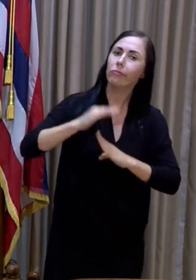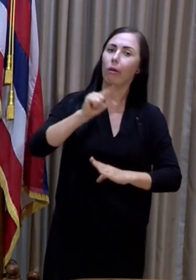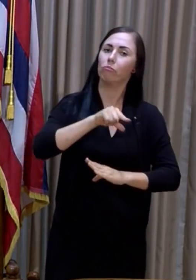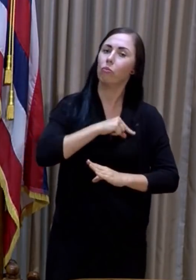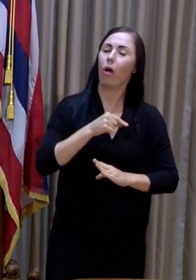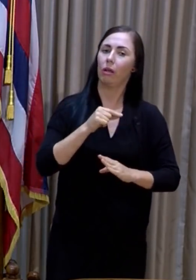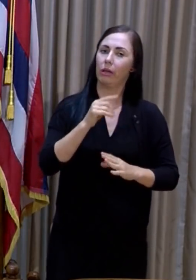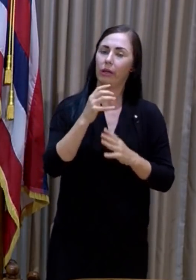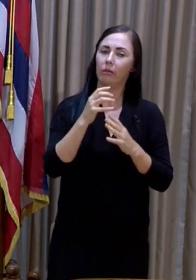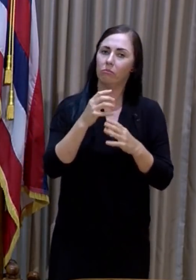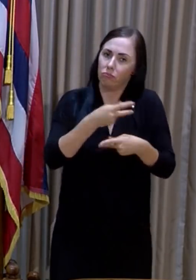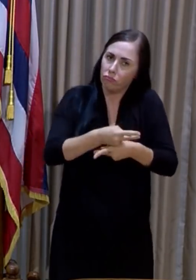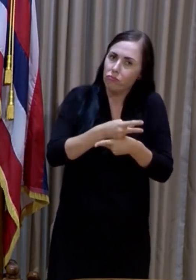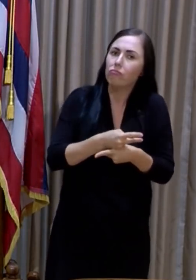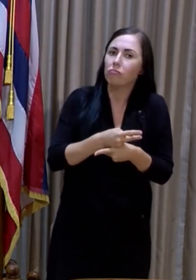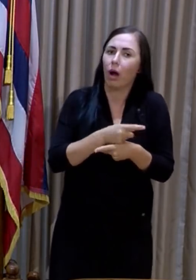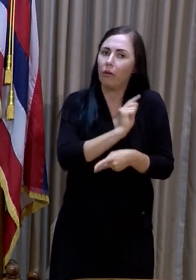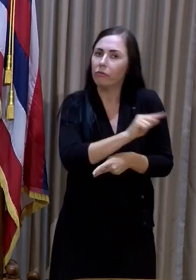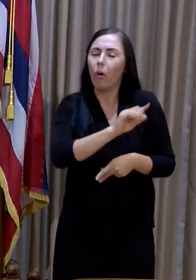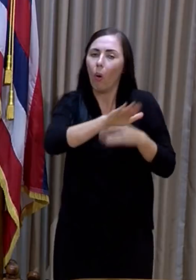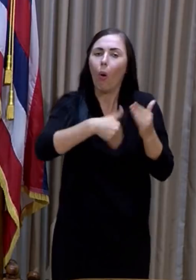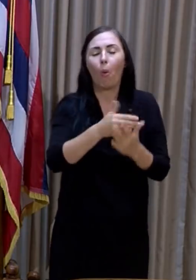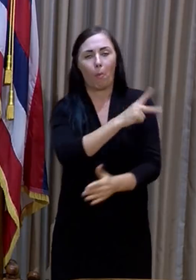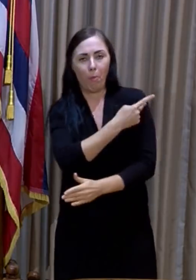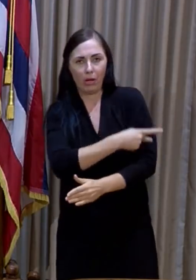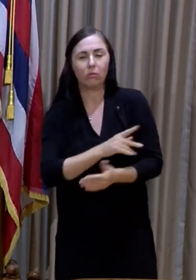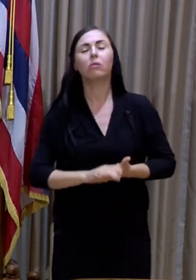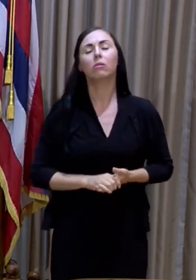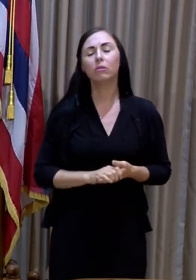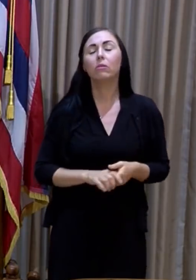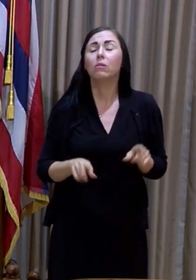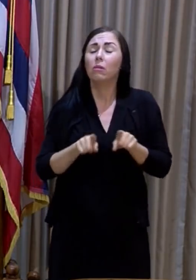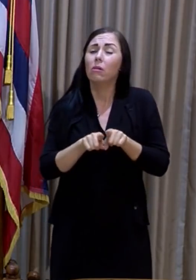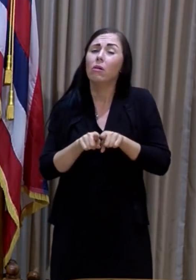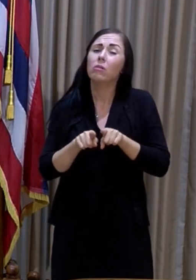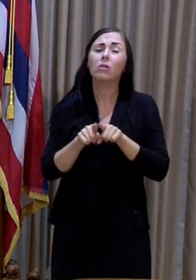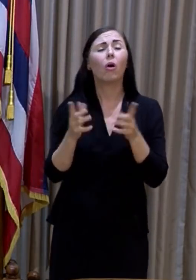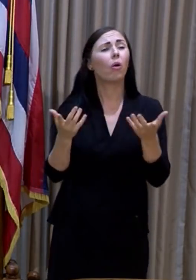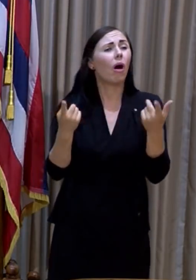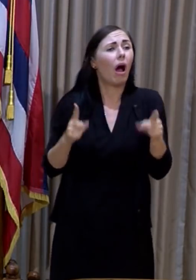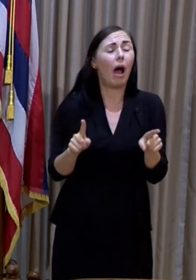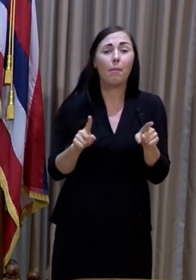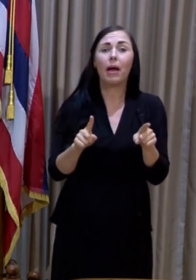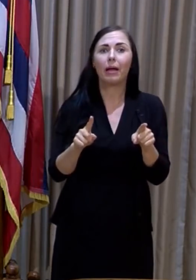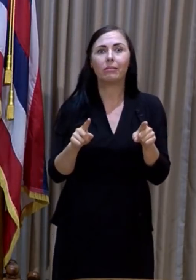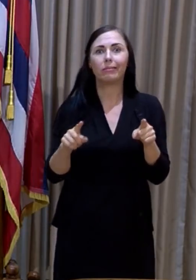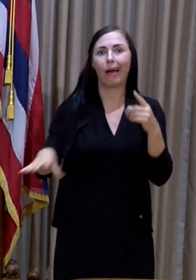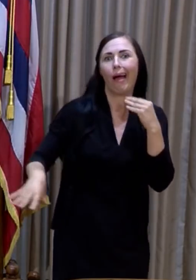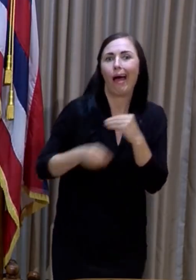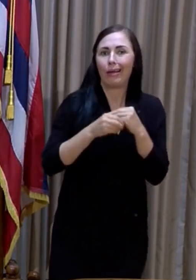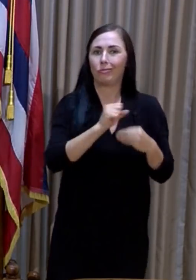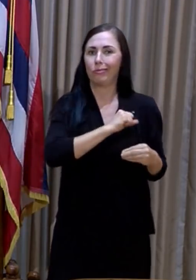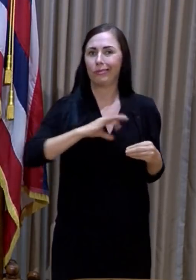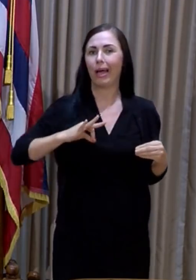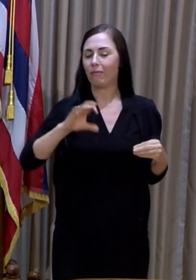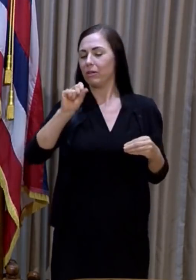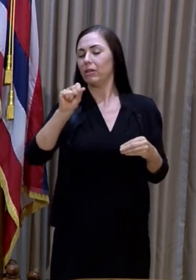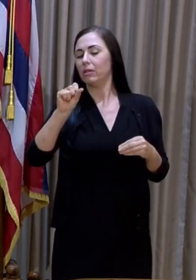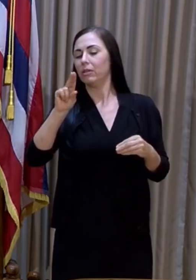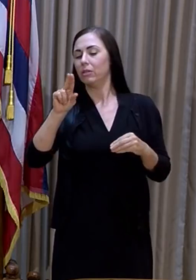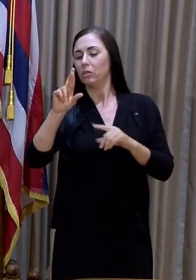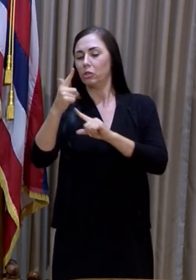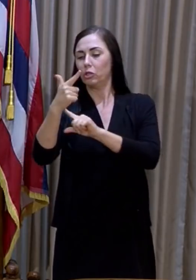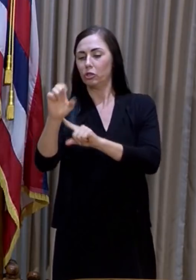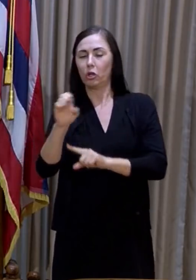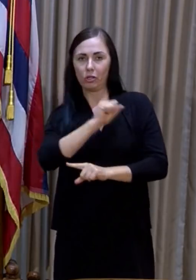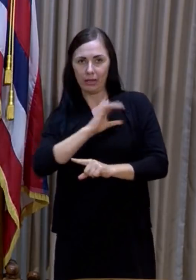they have in their facilities. We are also very thankful that we got some surge staffing in today, and there was some that came